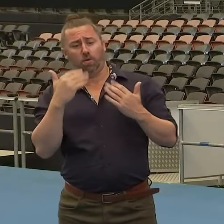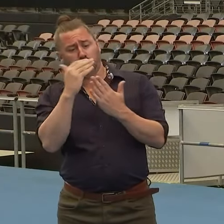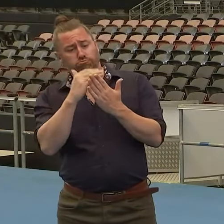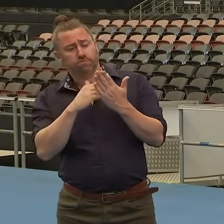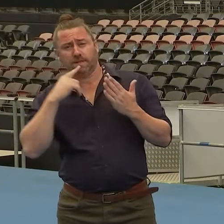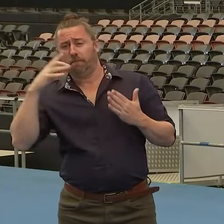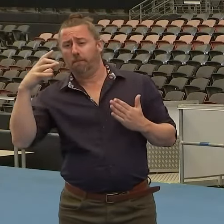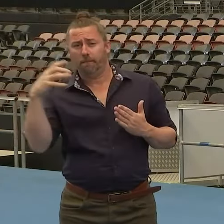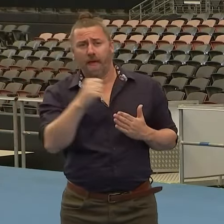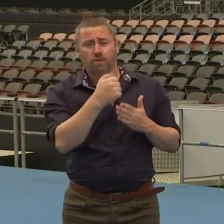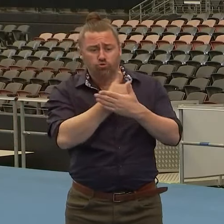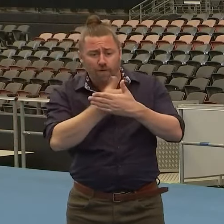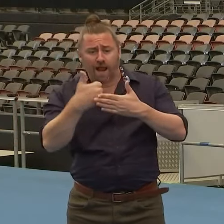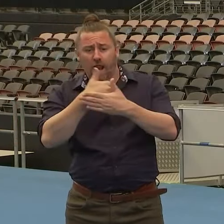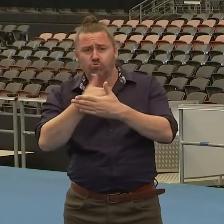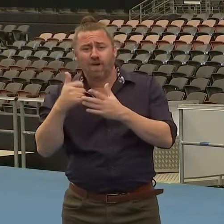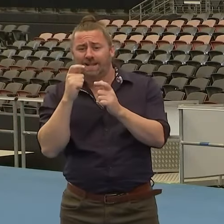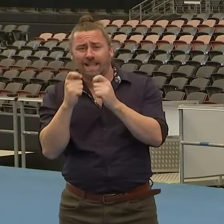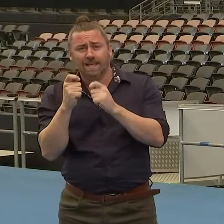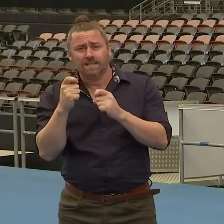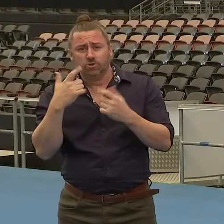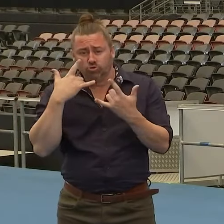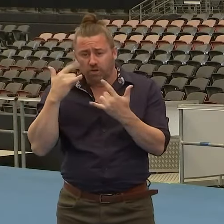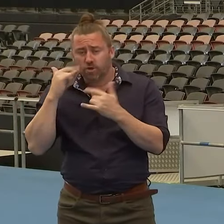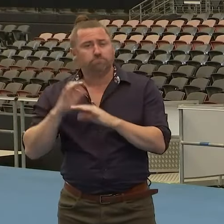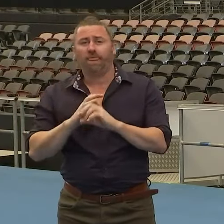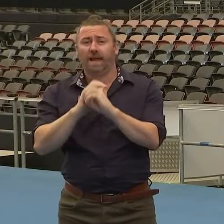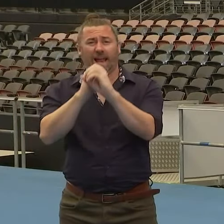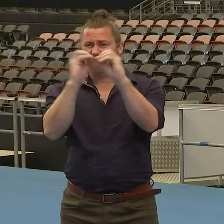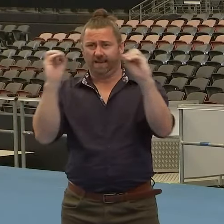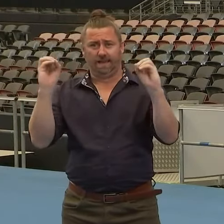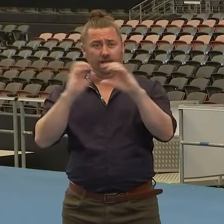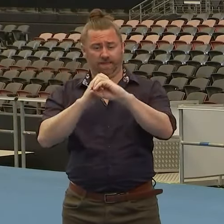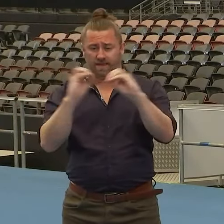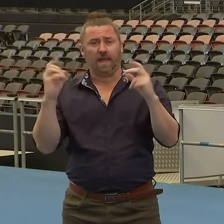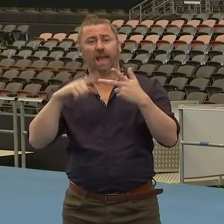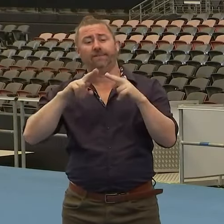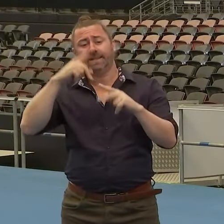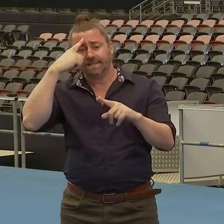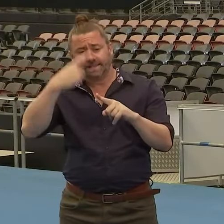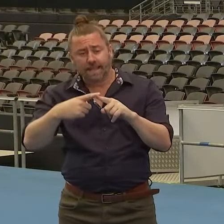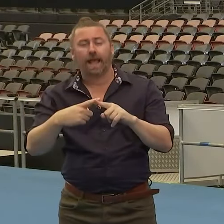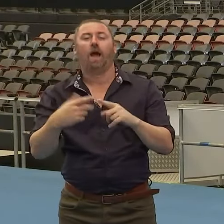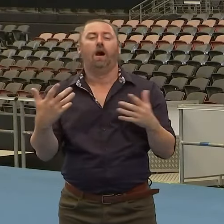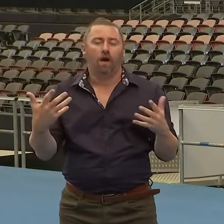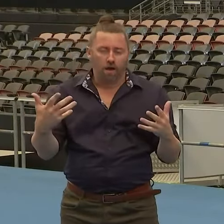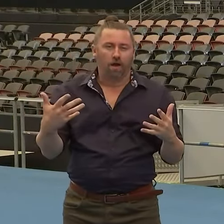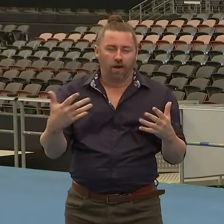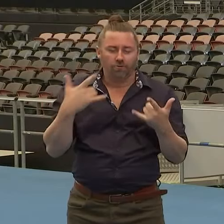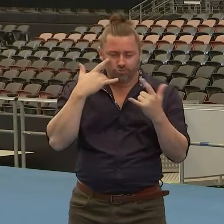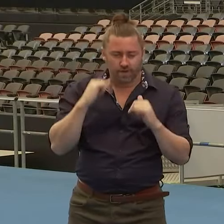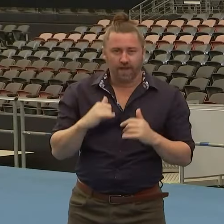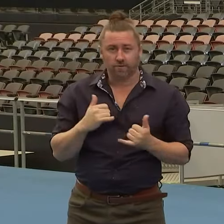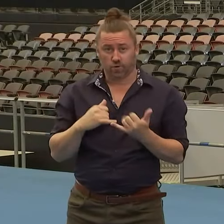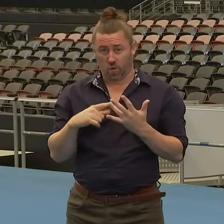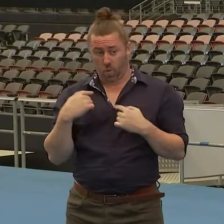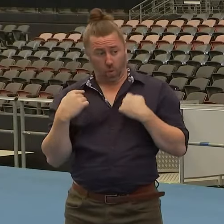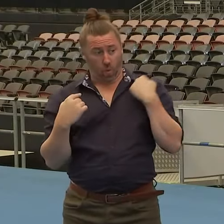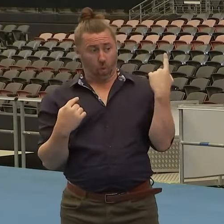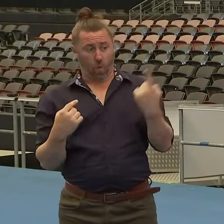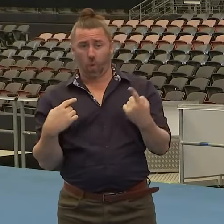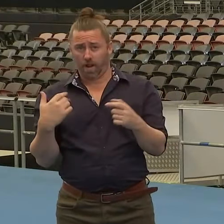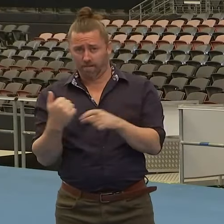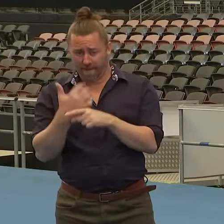community regularly tested. So I just want to make that up front. And that is the decision that Cabinet, the Chief Health Officer,